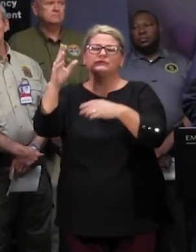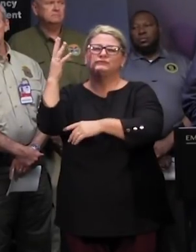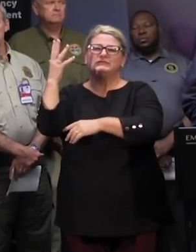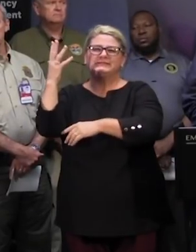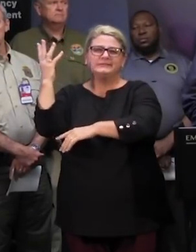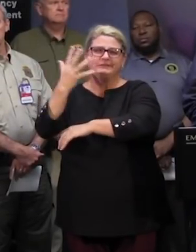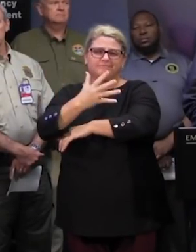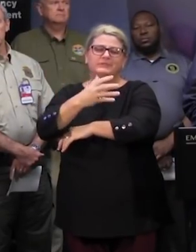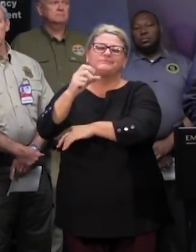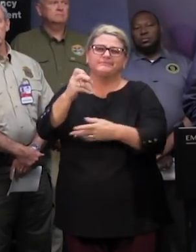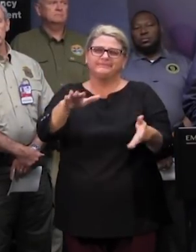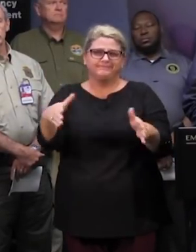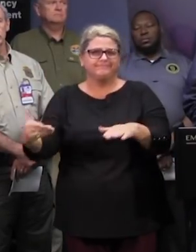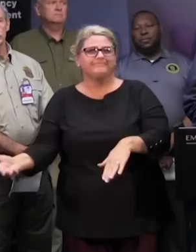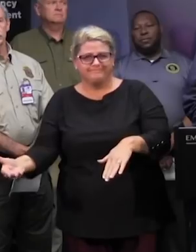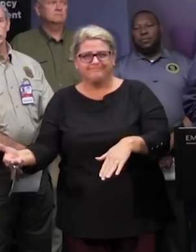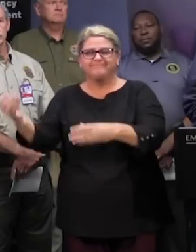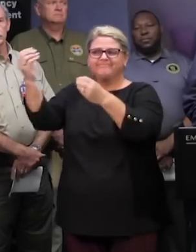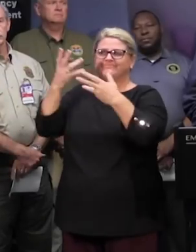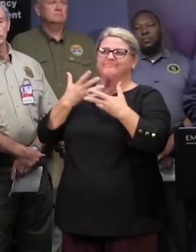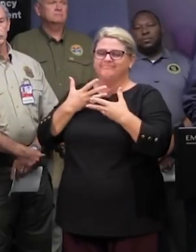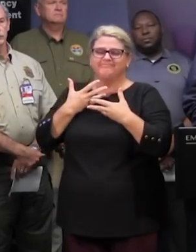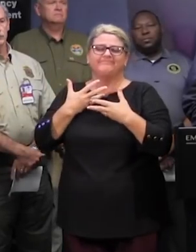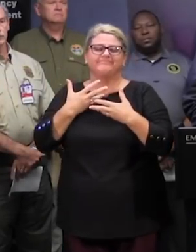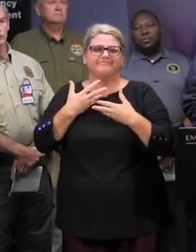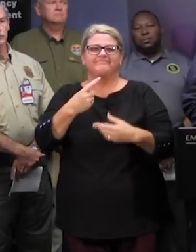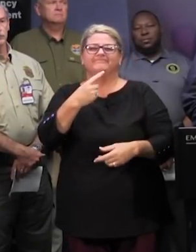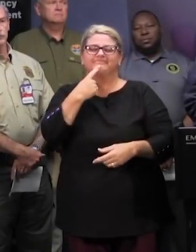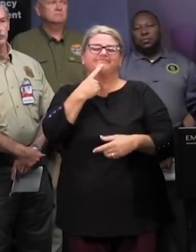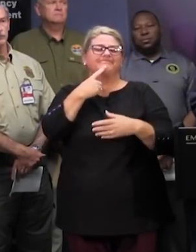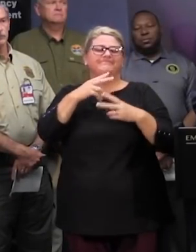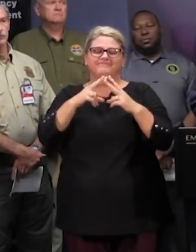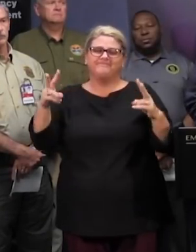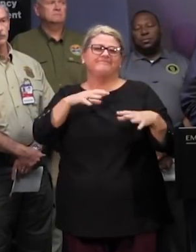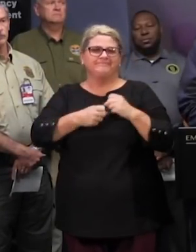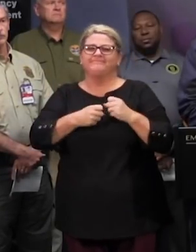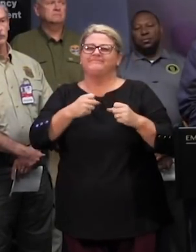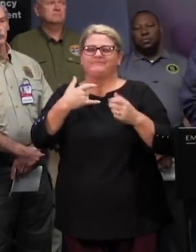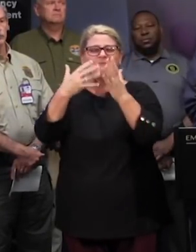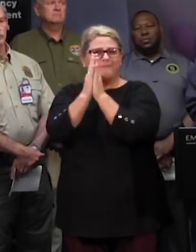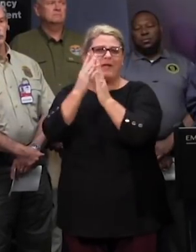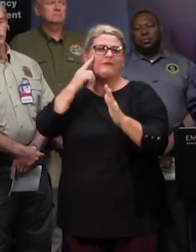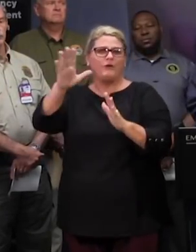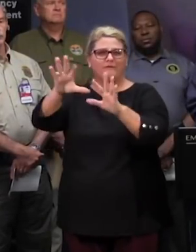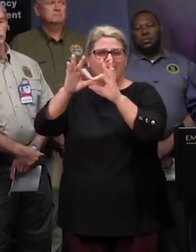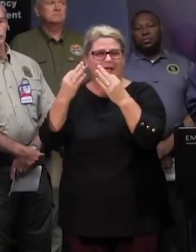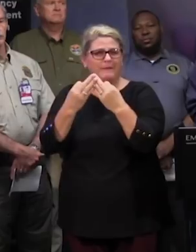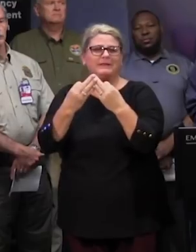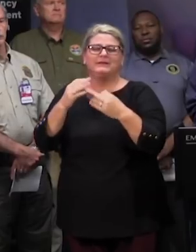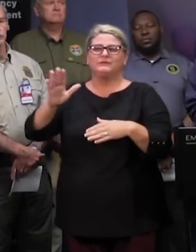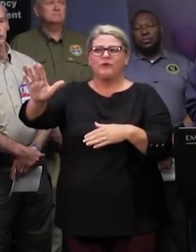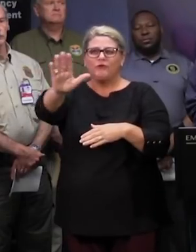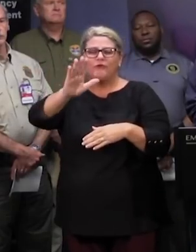in the highway we're informed she passed away and our prayers and hearts go out to her family and loved